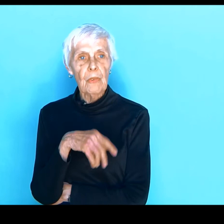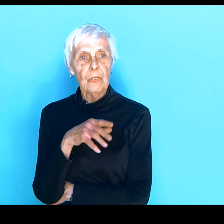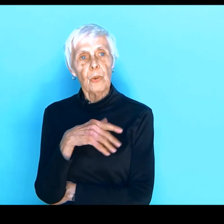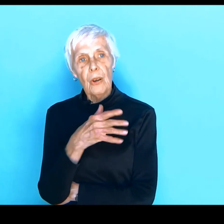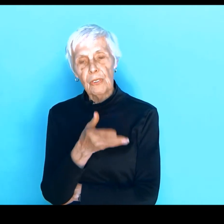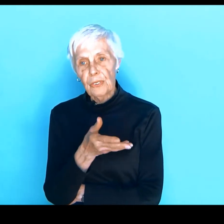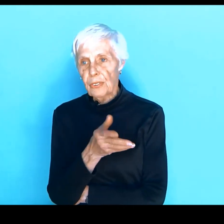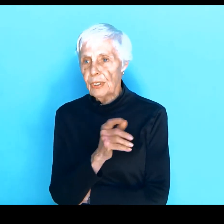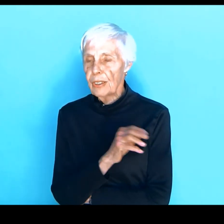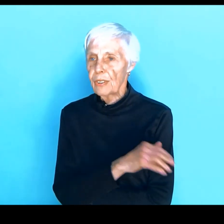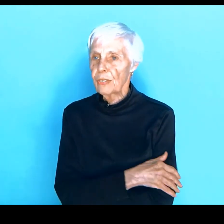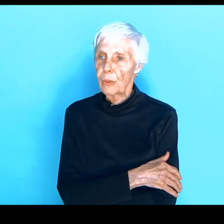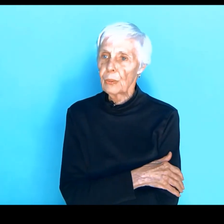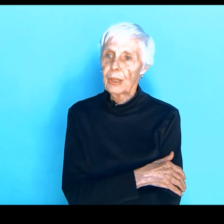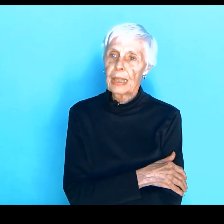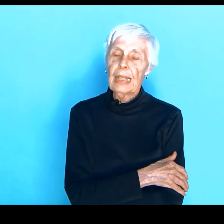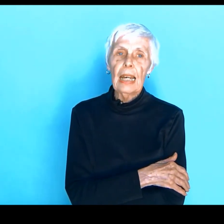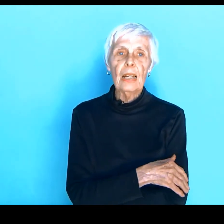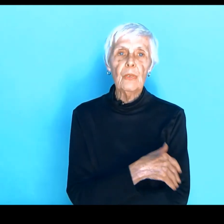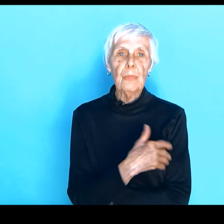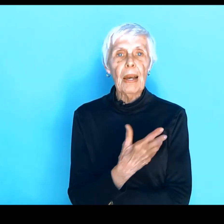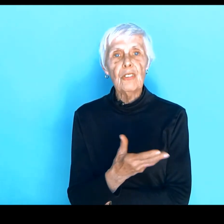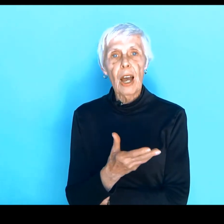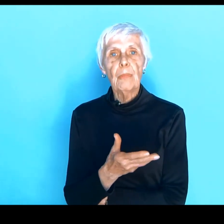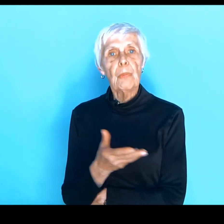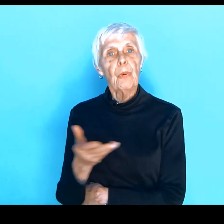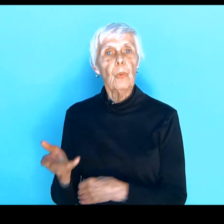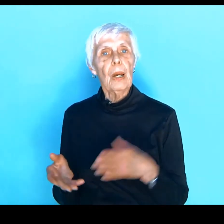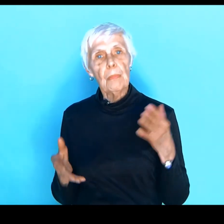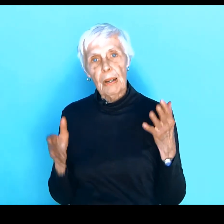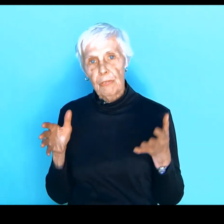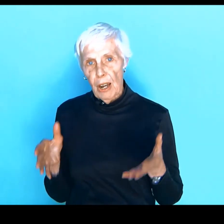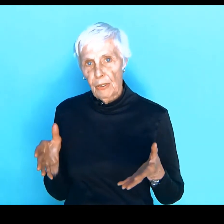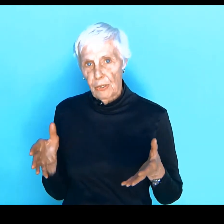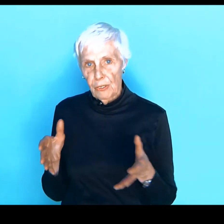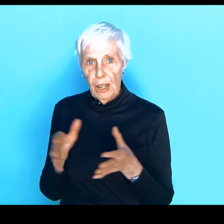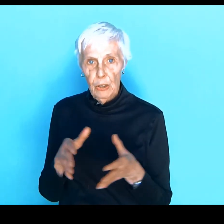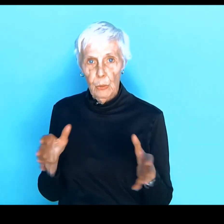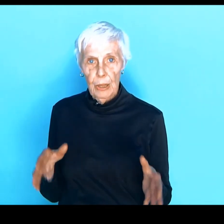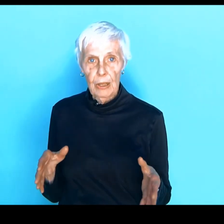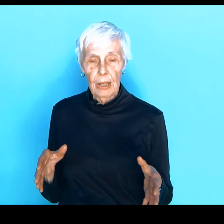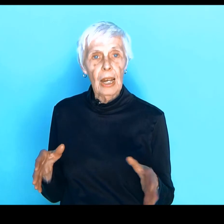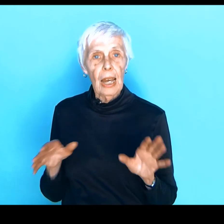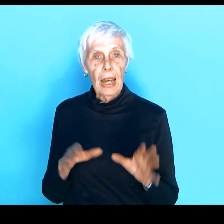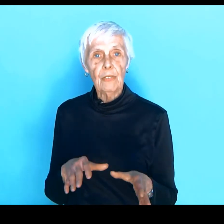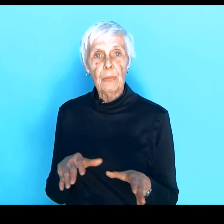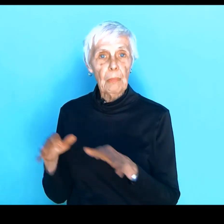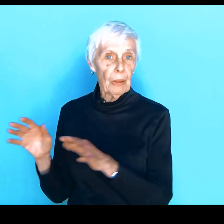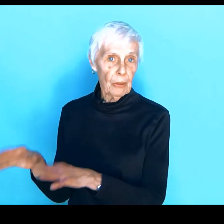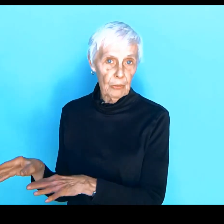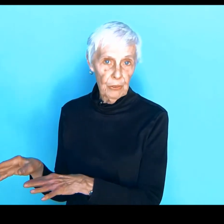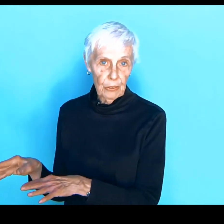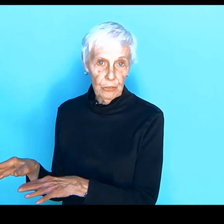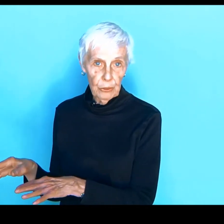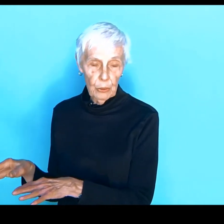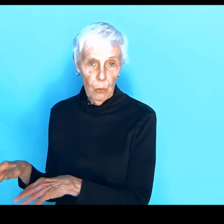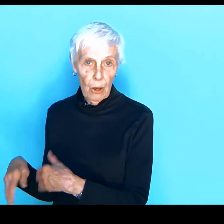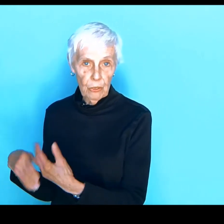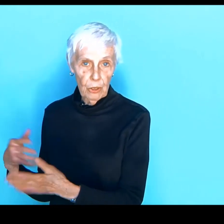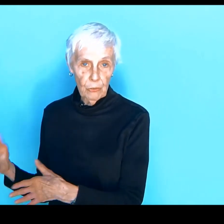I was 12 or 13 years old, and it was my job to put away my father's underwear after my mother had finished doing the wash and